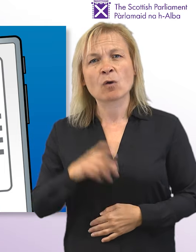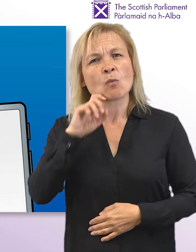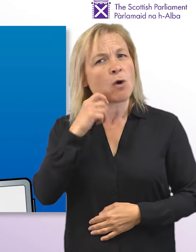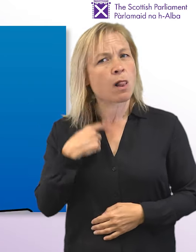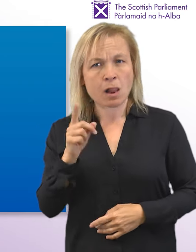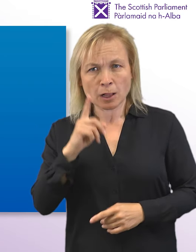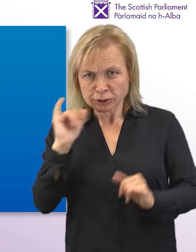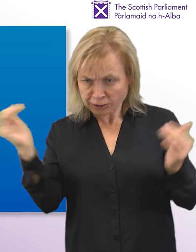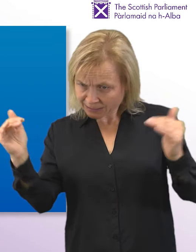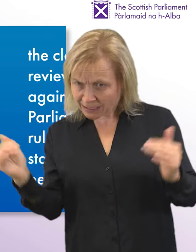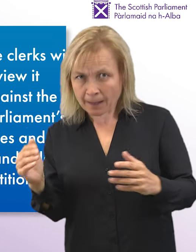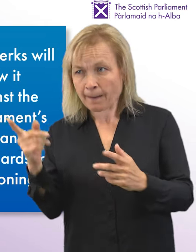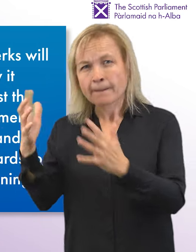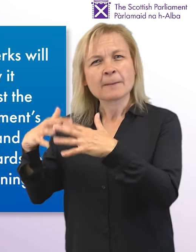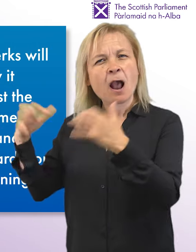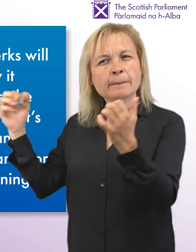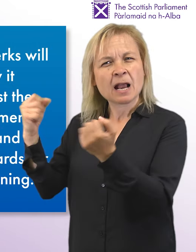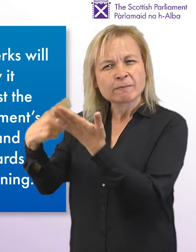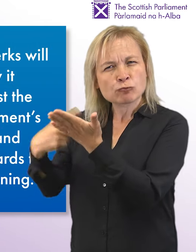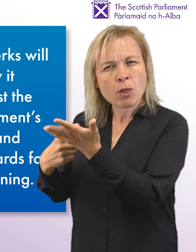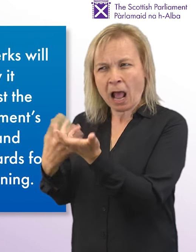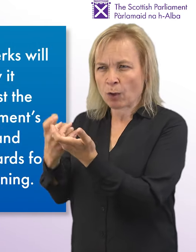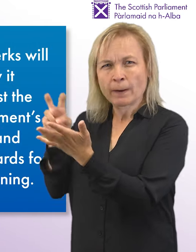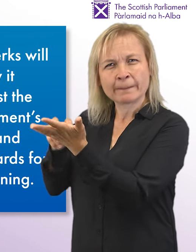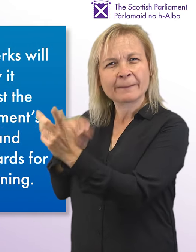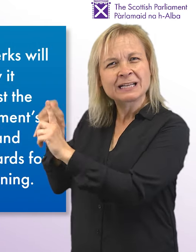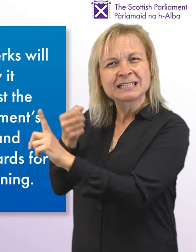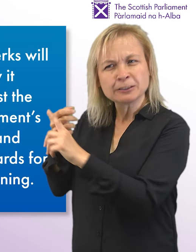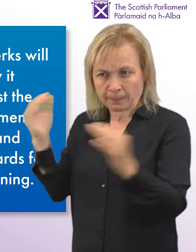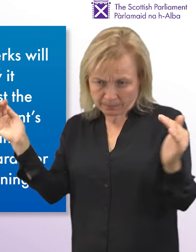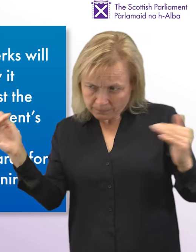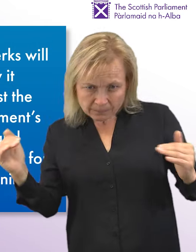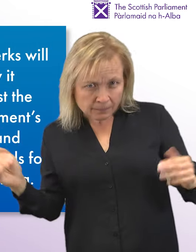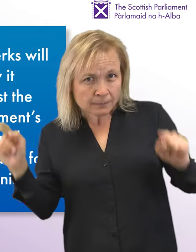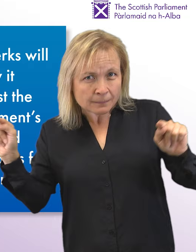clerks will review it against the Parliament's rules and standards for petitioning.